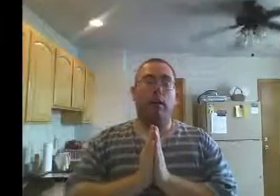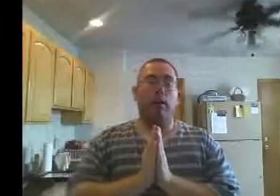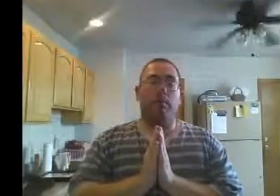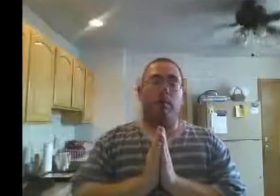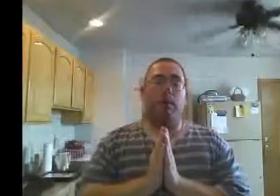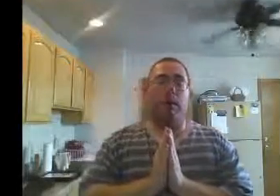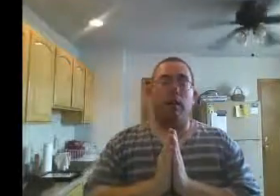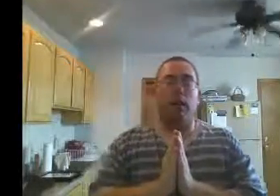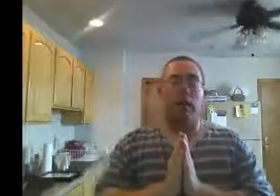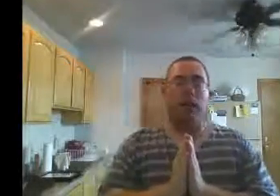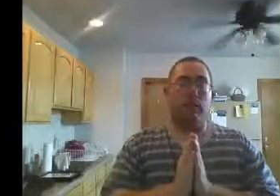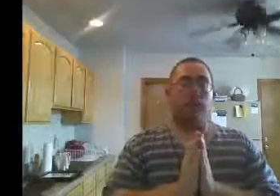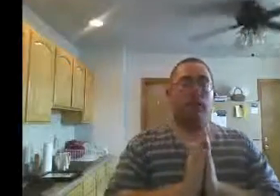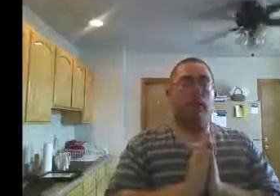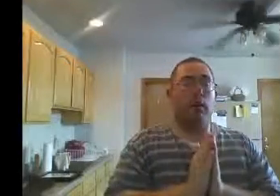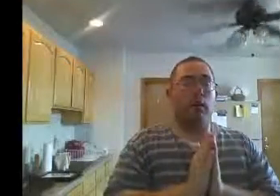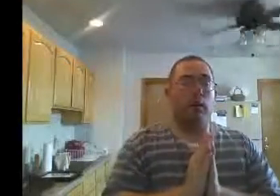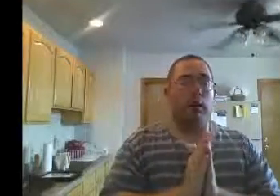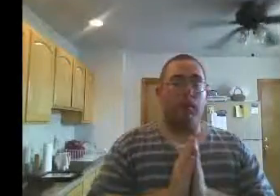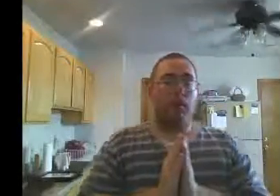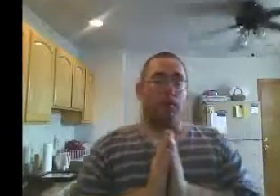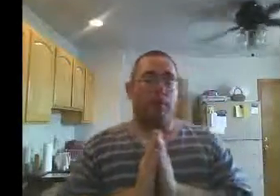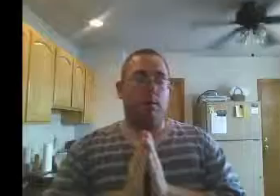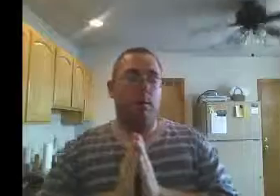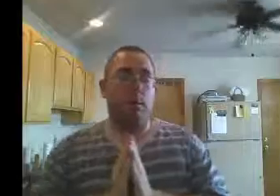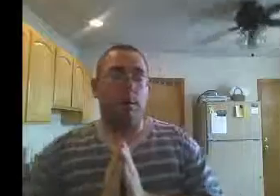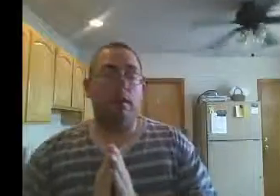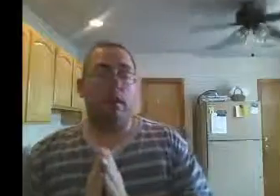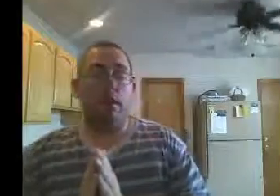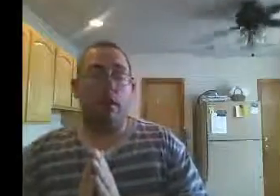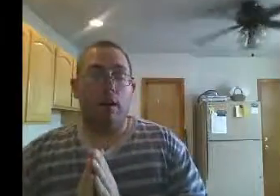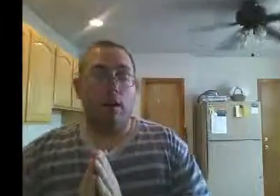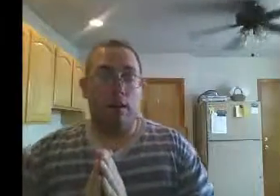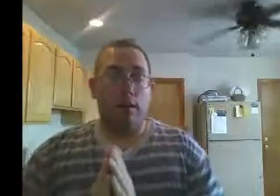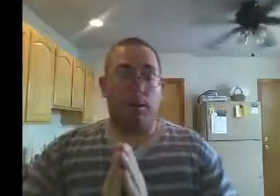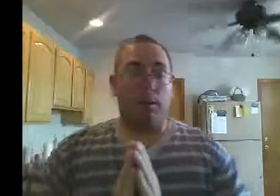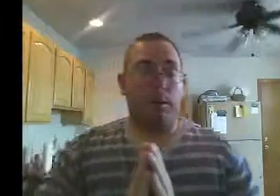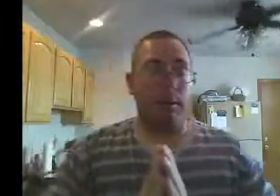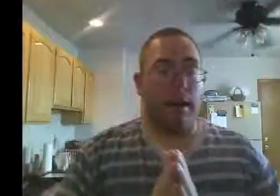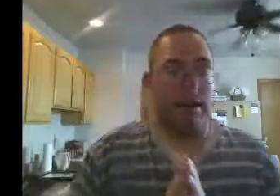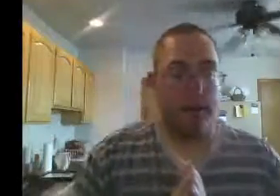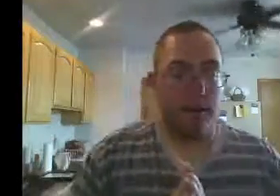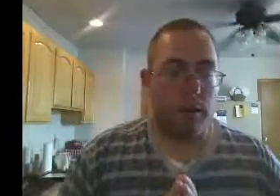Amen. God bless you. WRE Attitude.